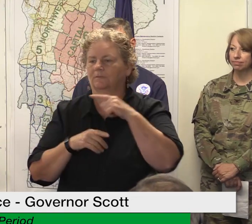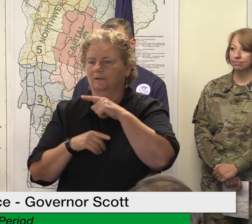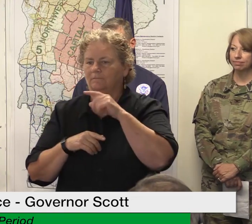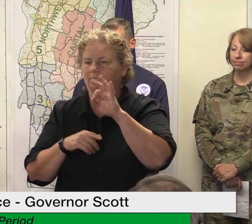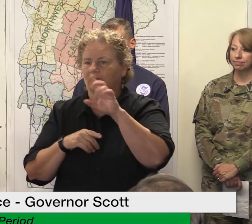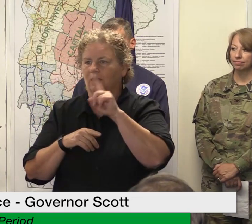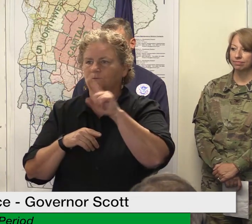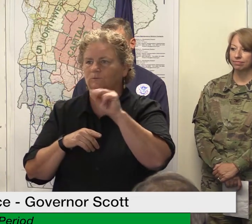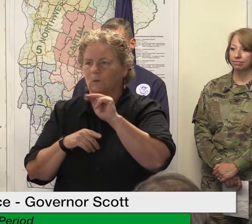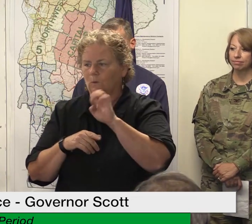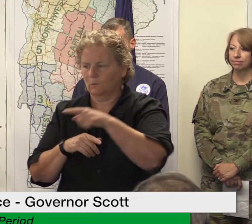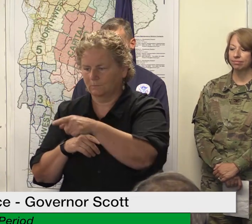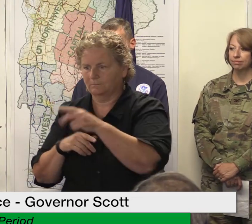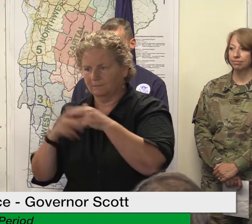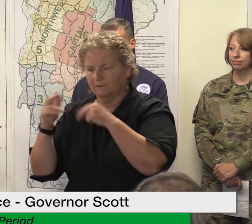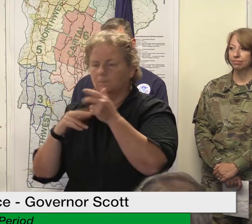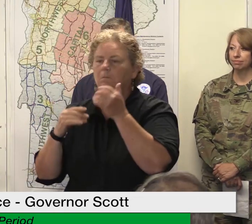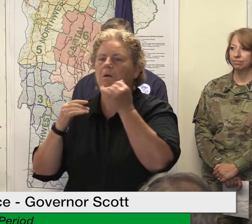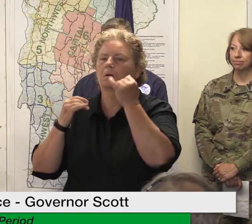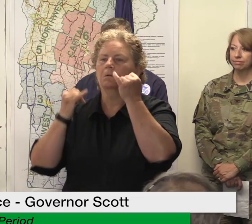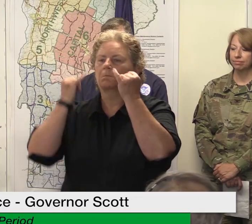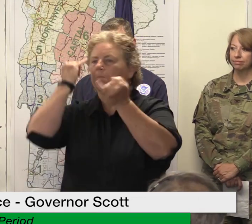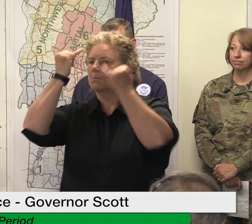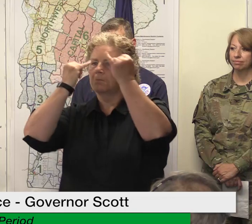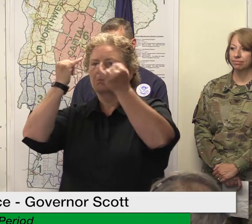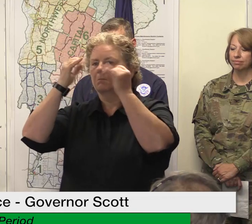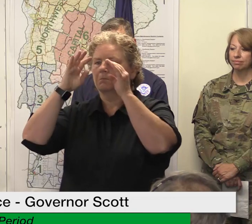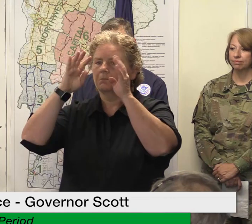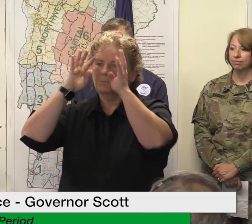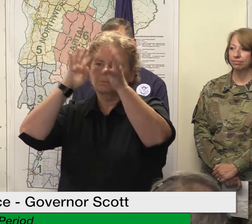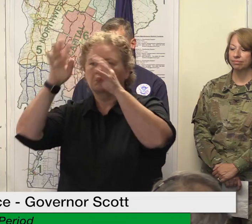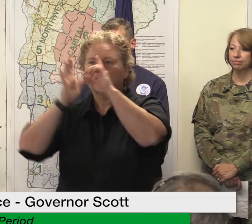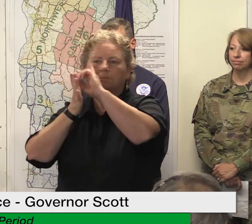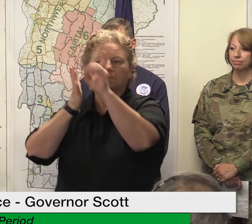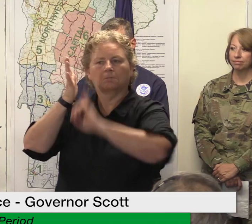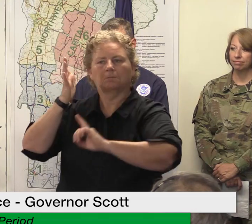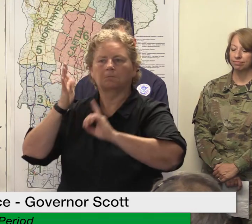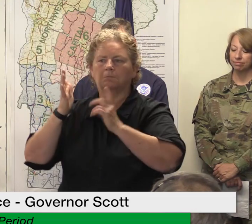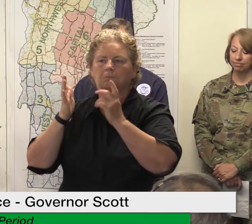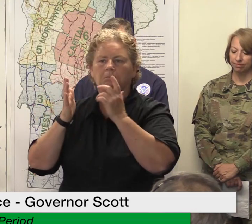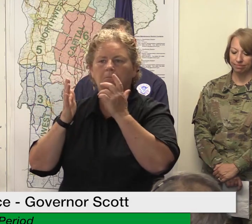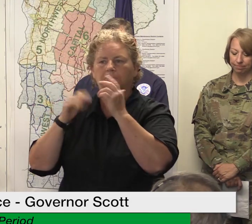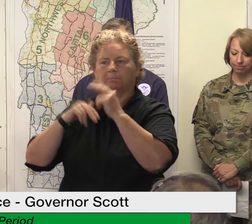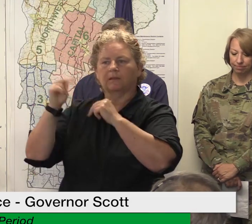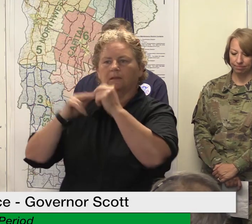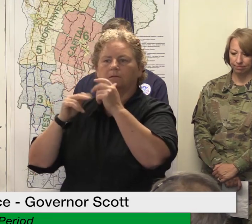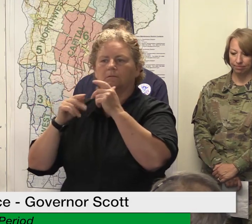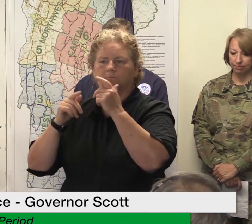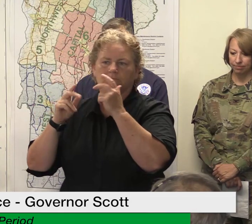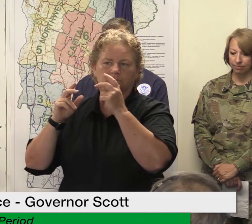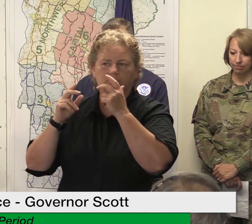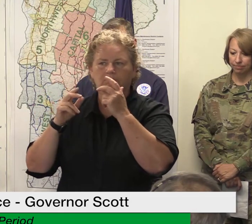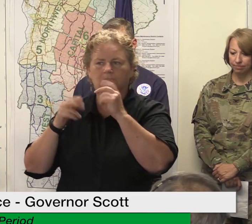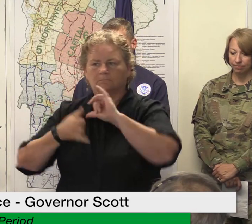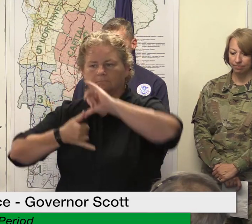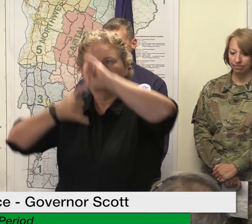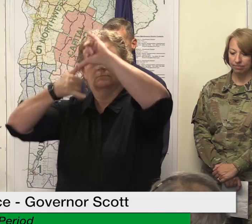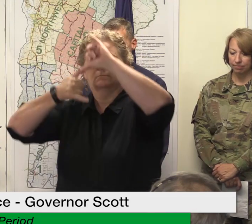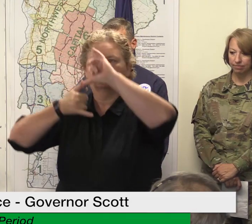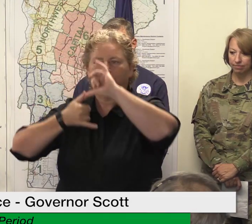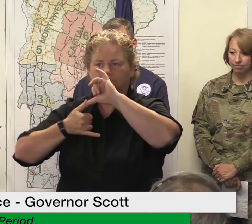consider elevation elevators elevation of of the buildings themselves and so forth so